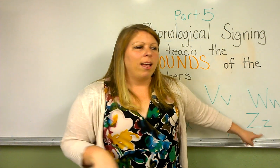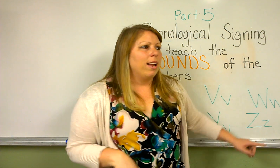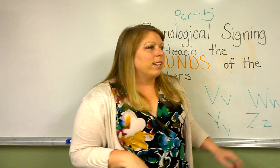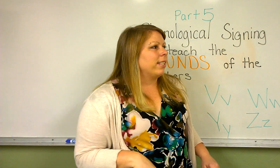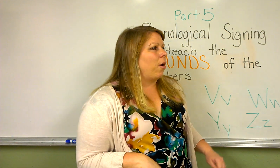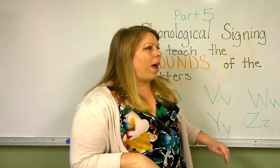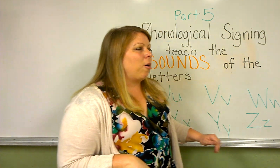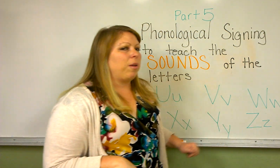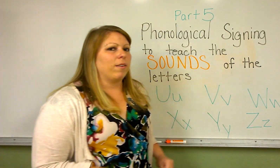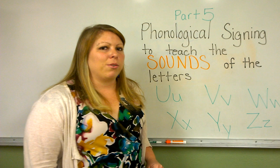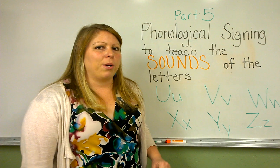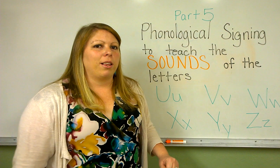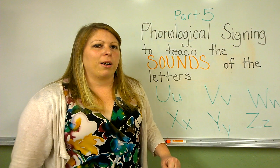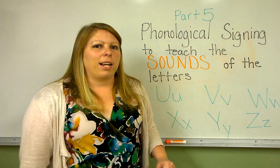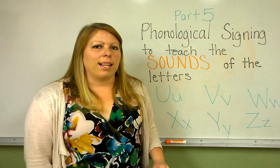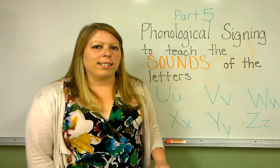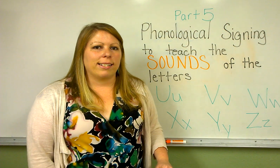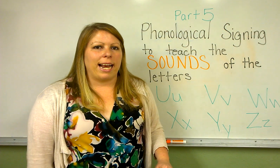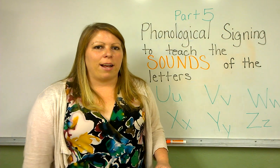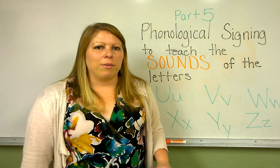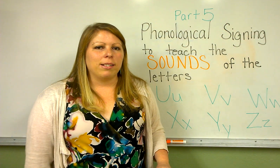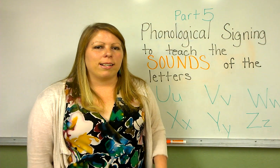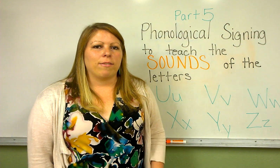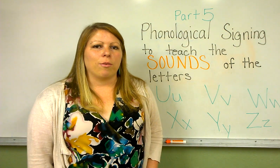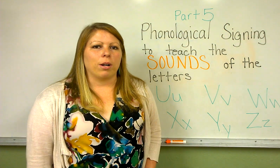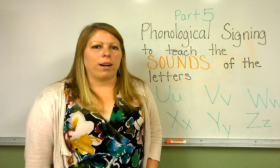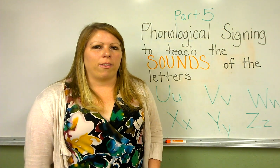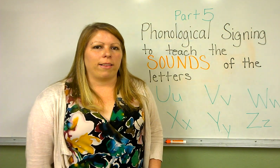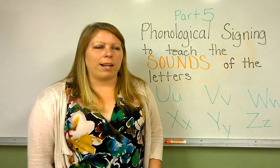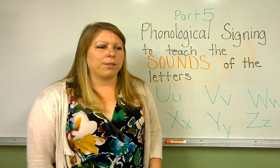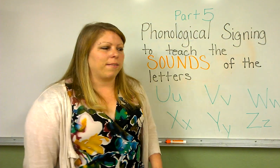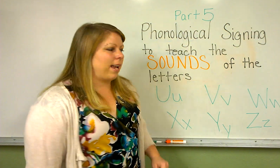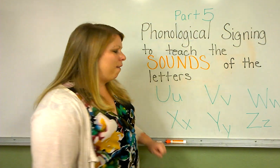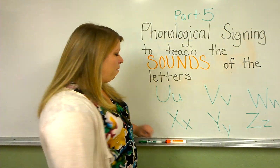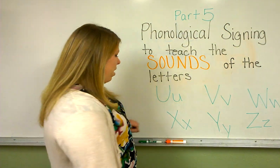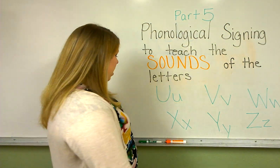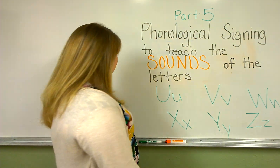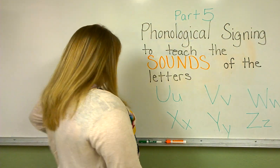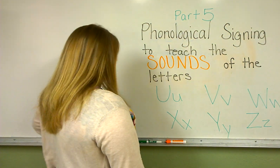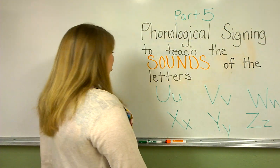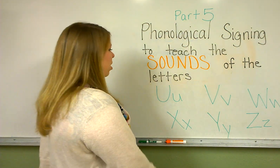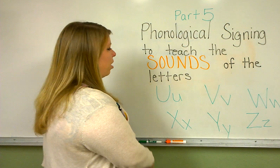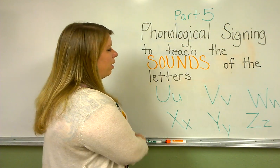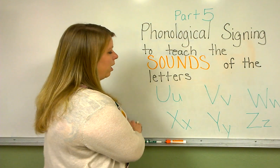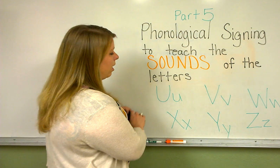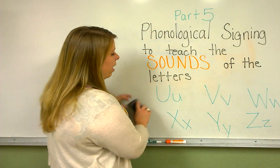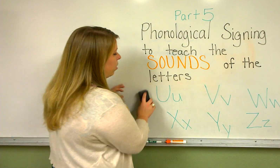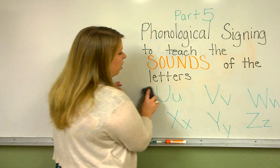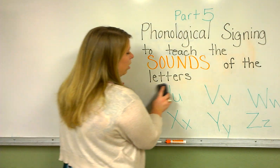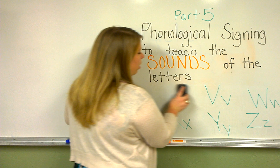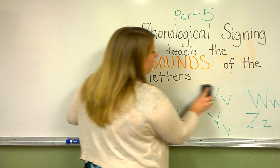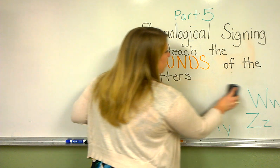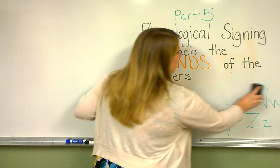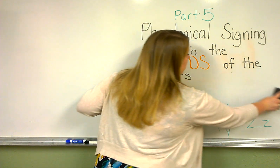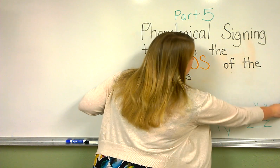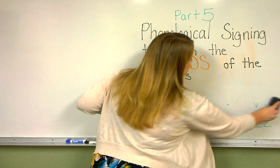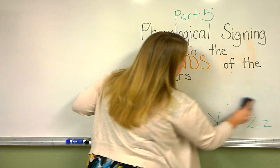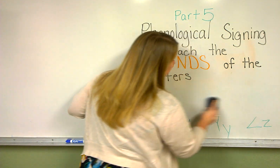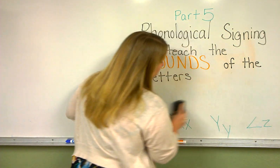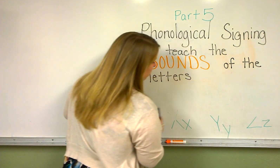So I hope you've enjoyed learning this sound for the letters of the alphabet. I'd like to show you again how you can use these sounds